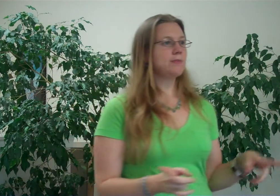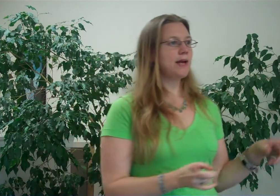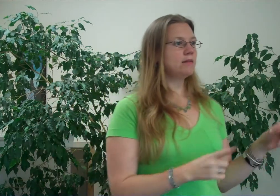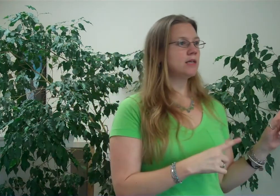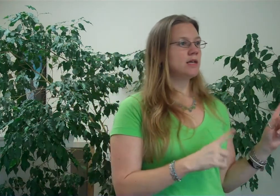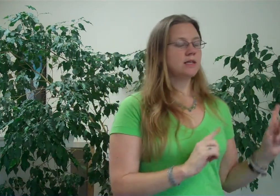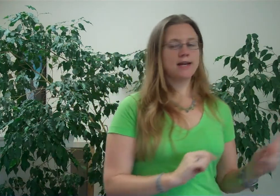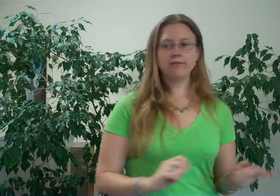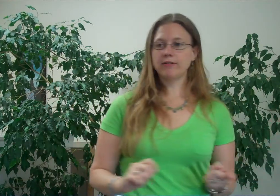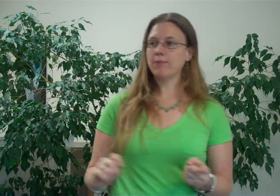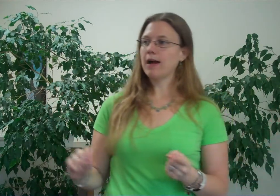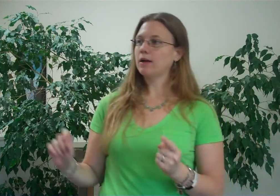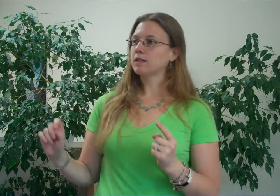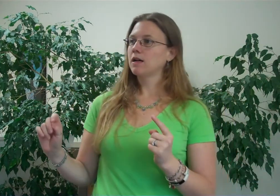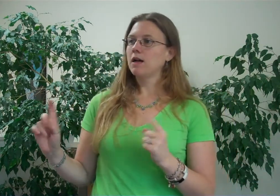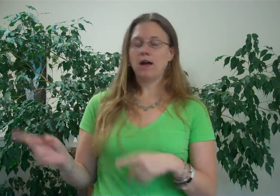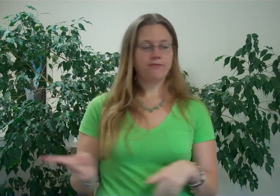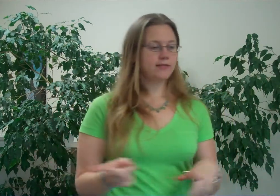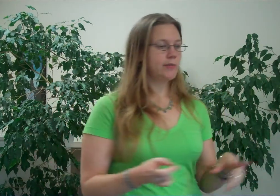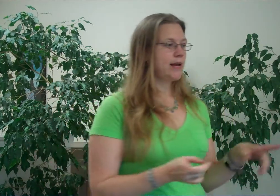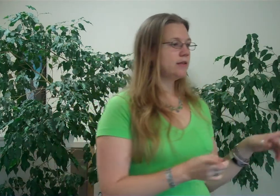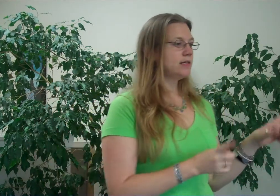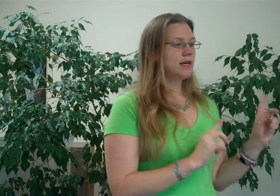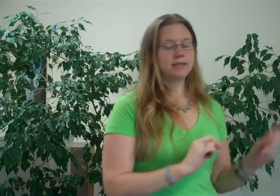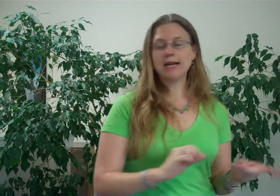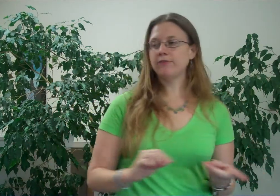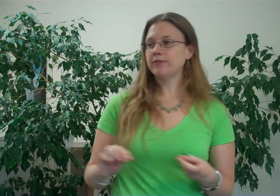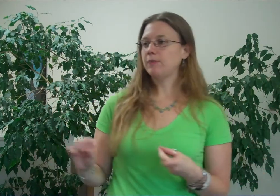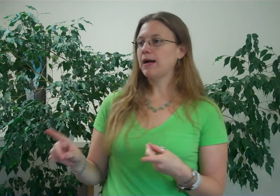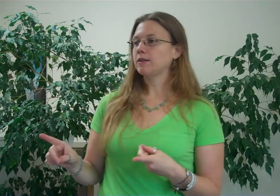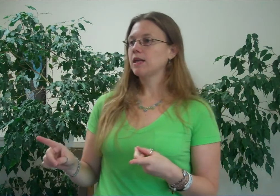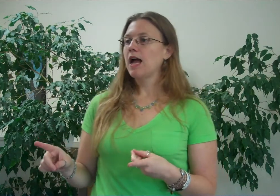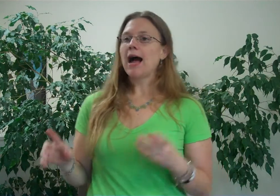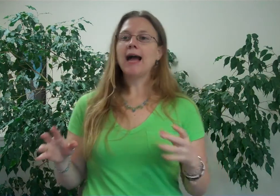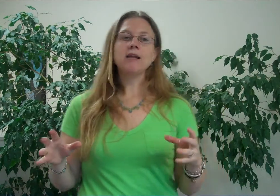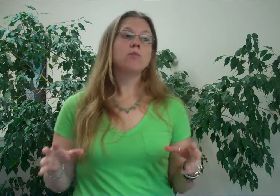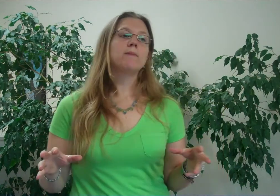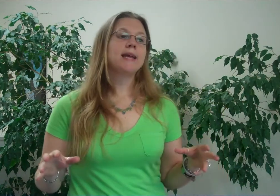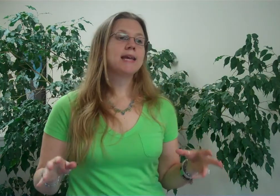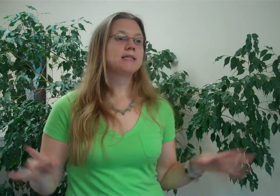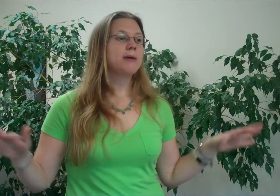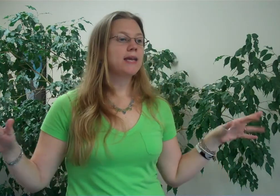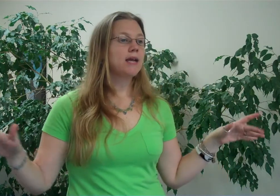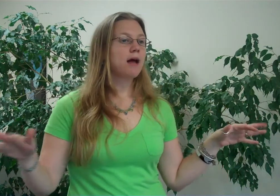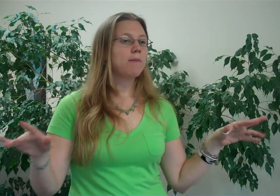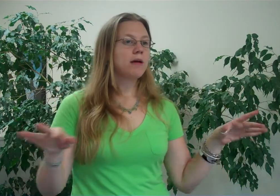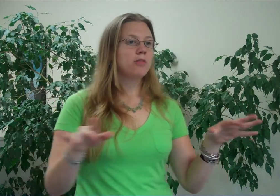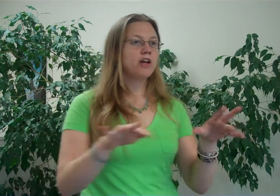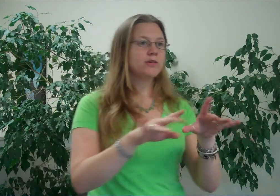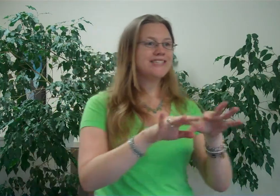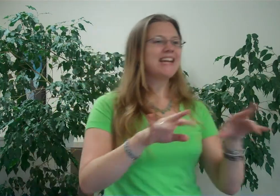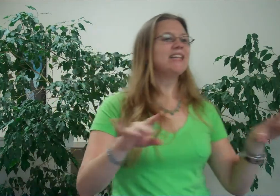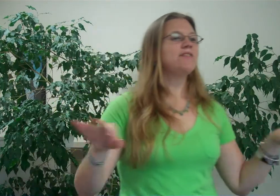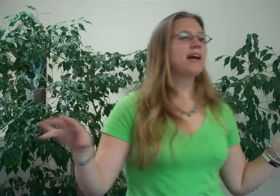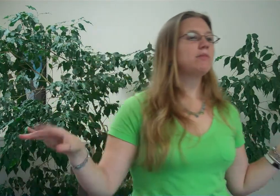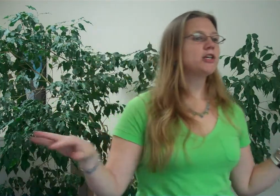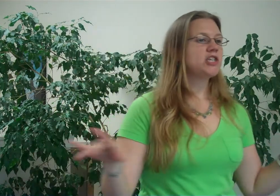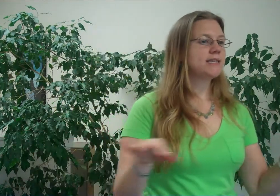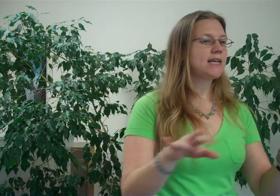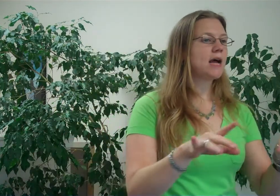pounds, down 50 pounds, up 50 pounds, down 50 pounds. I didn't want my kids picking up those silent vibrations that come